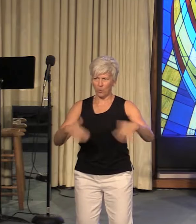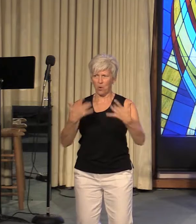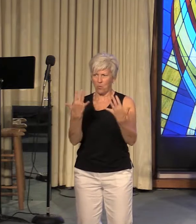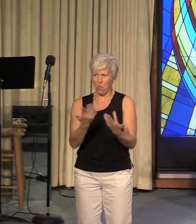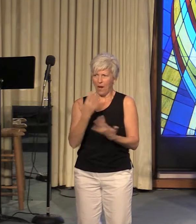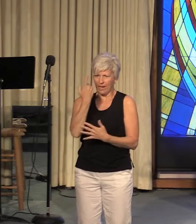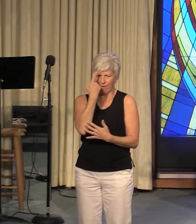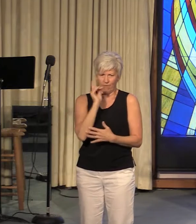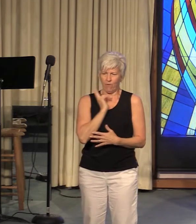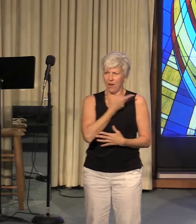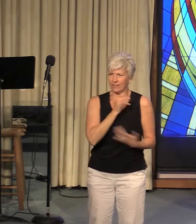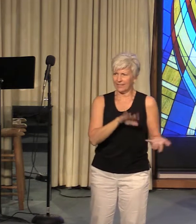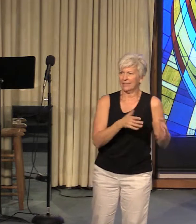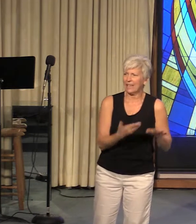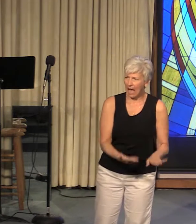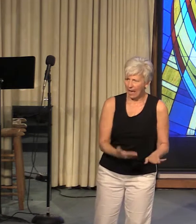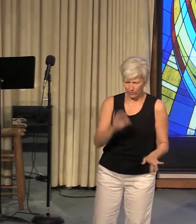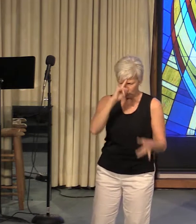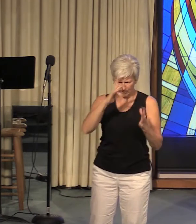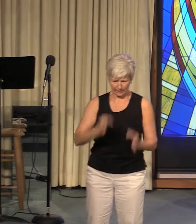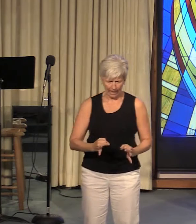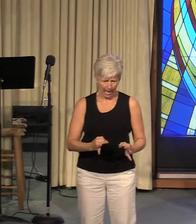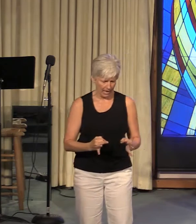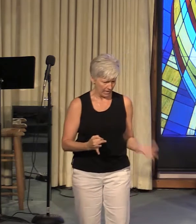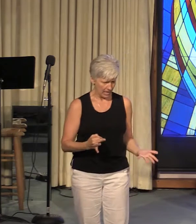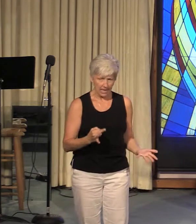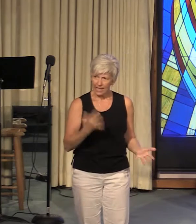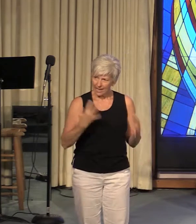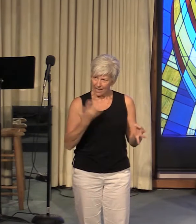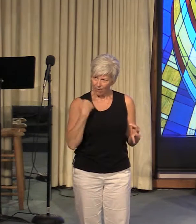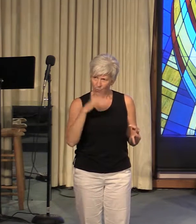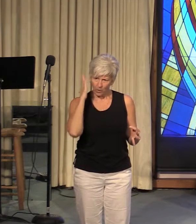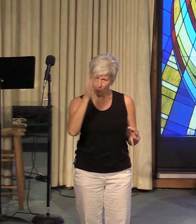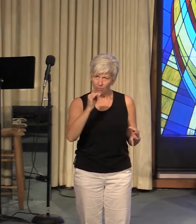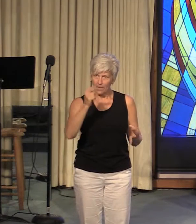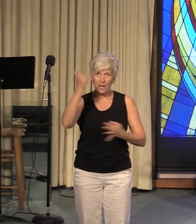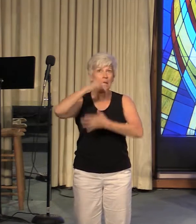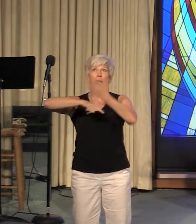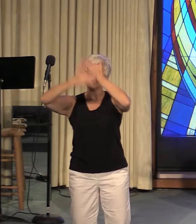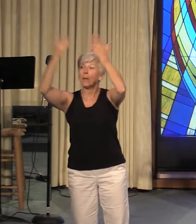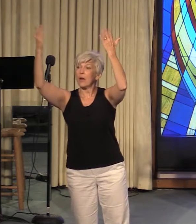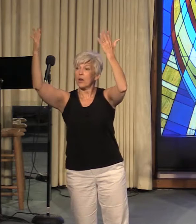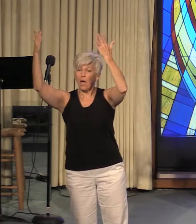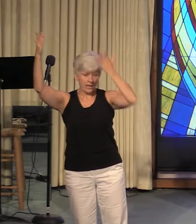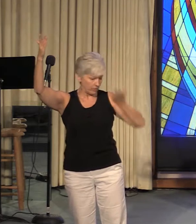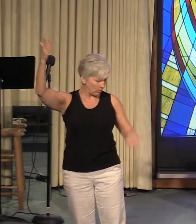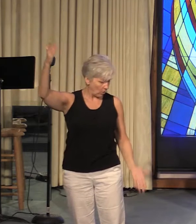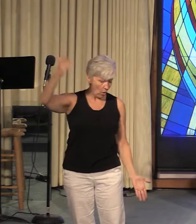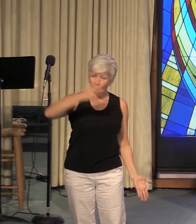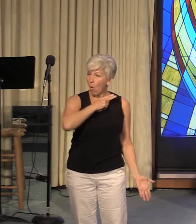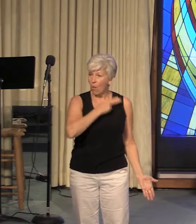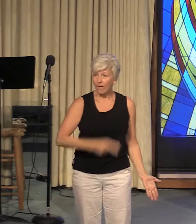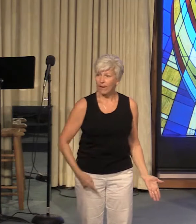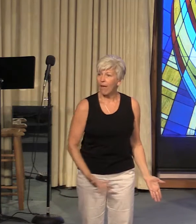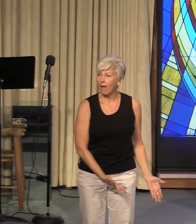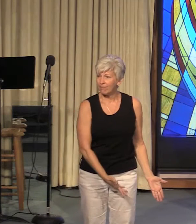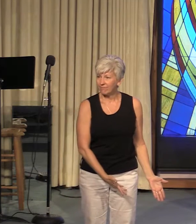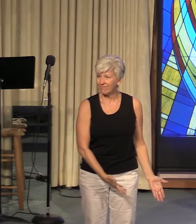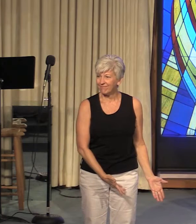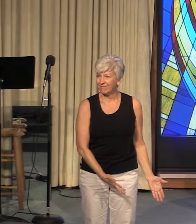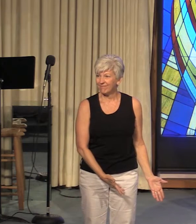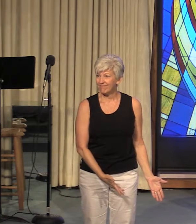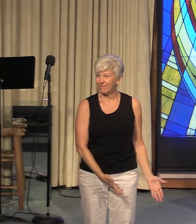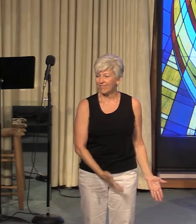moment of our death to decide if we will be in paradise or in damnation